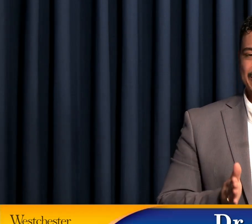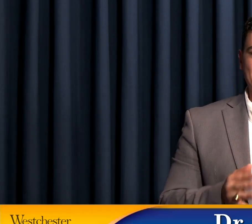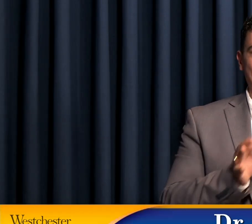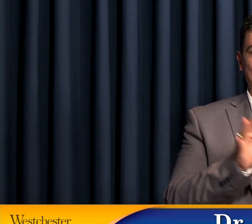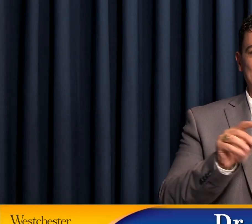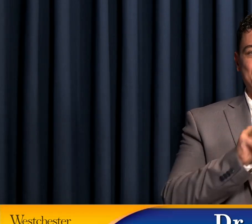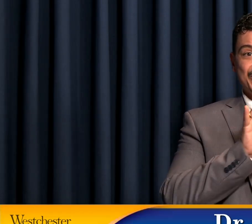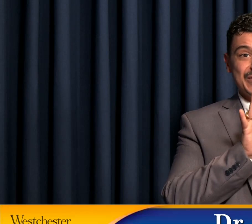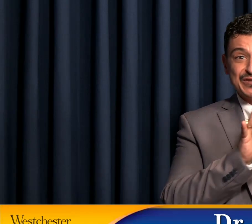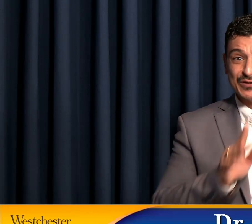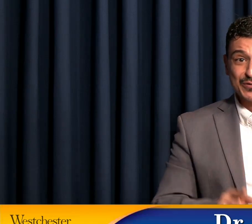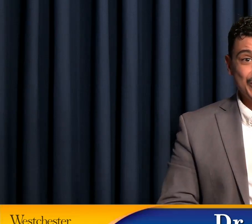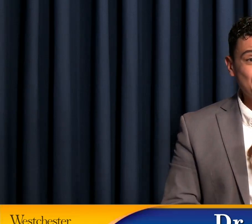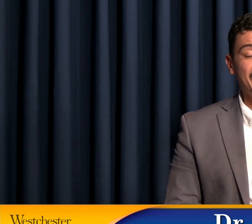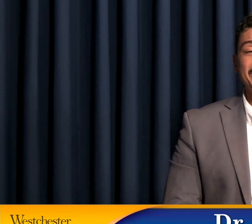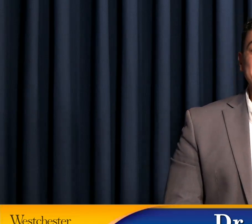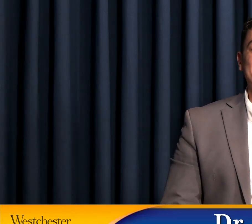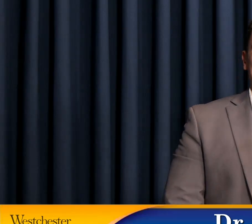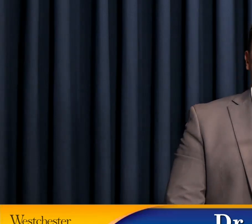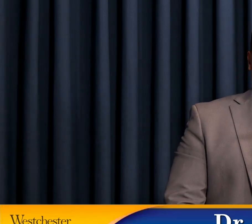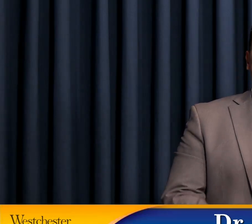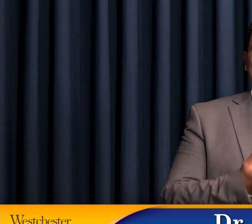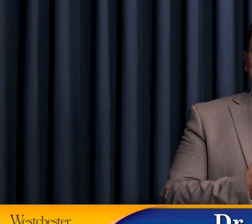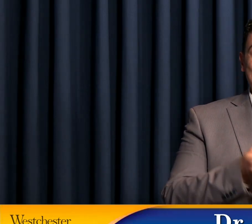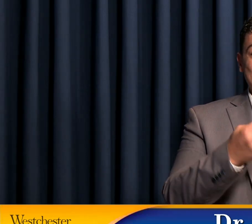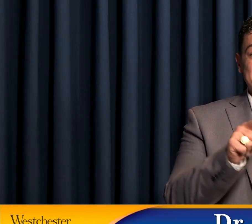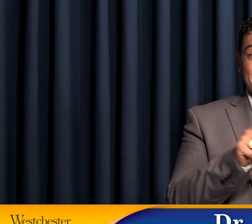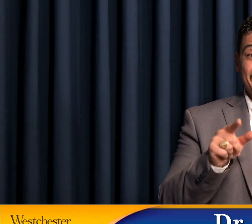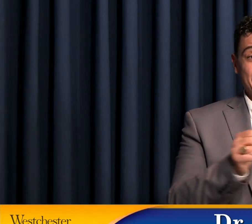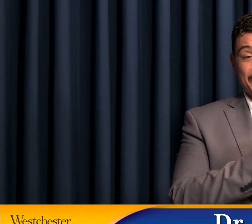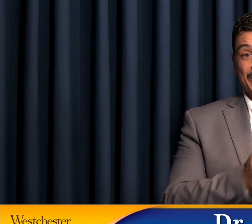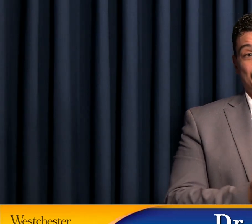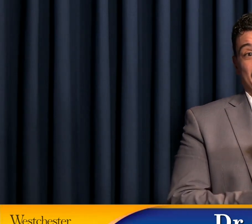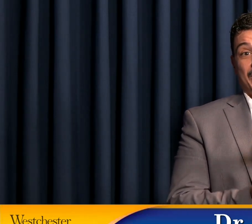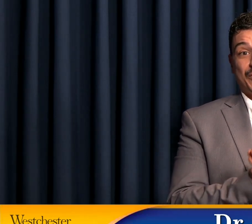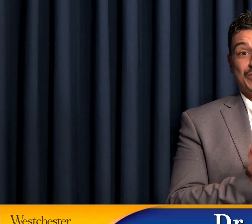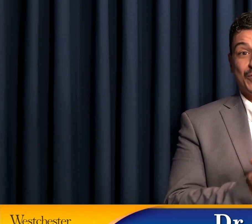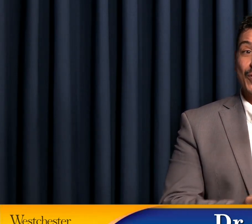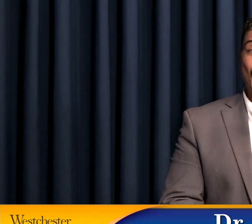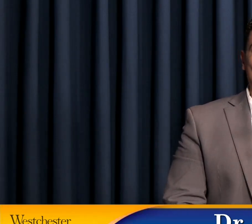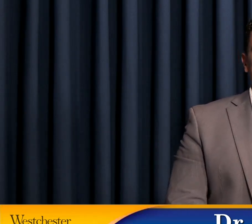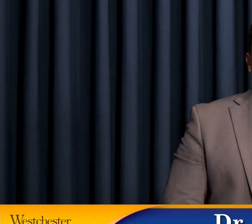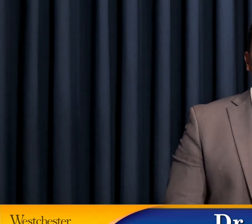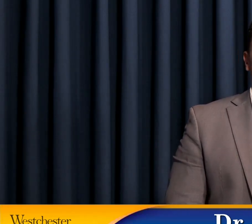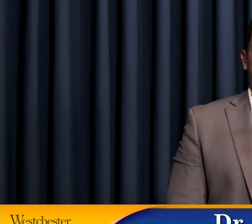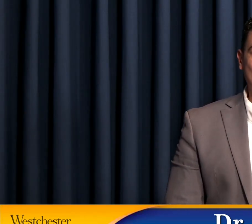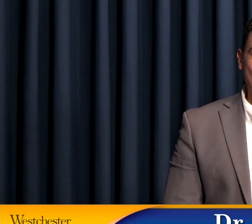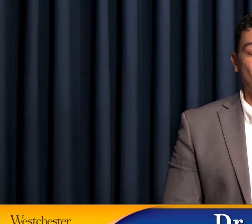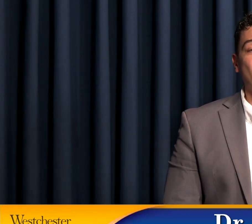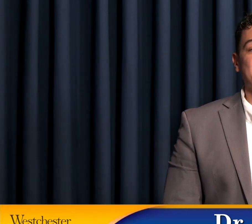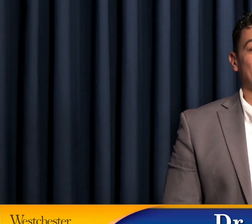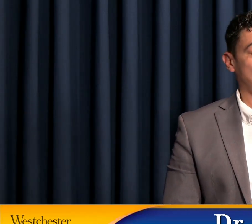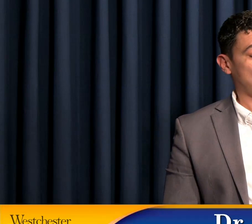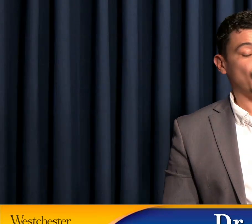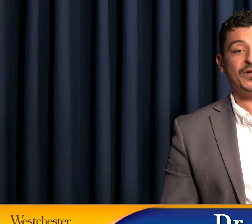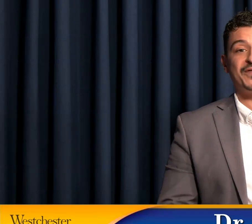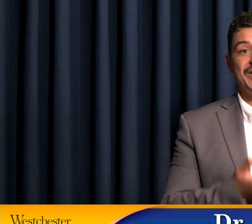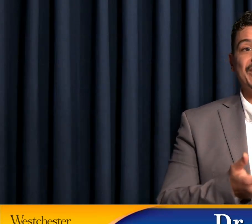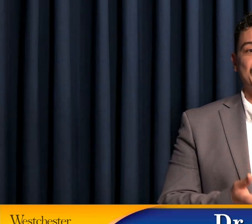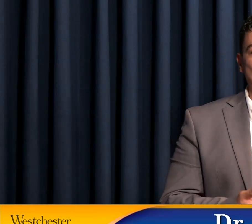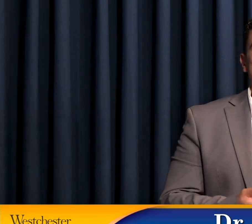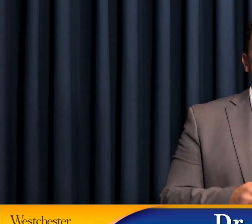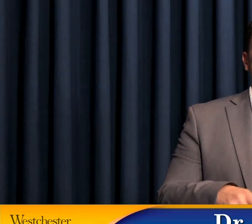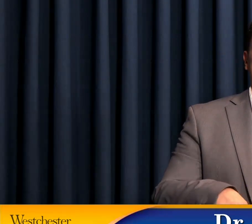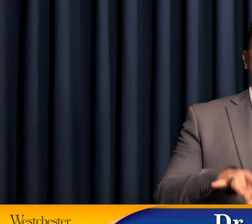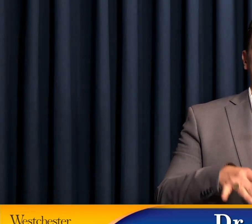And we are thrilled to inform you to please reach out to us if you would like to learn American Sign Language, or if you become aware